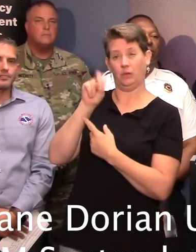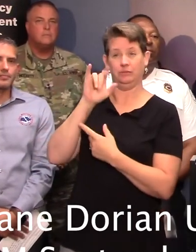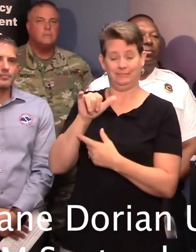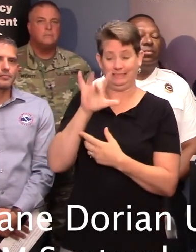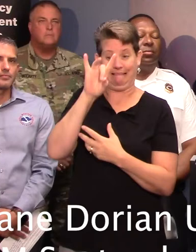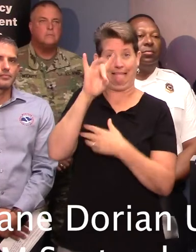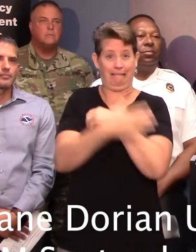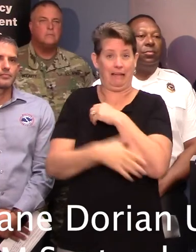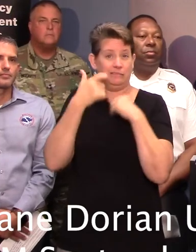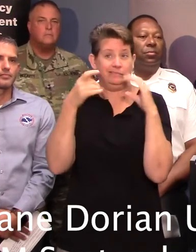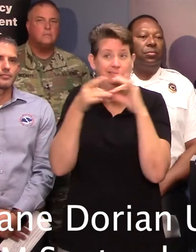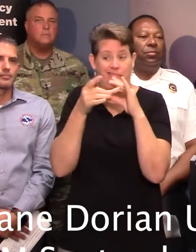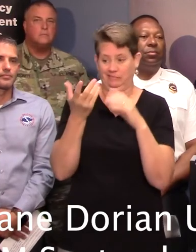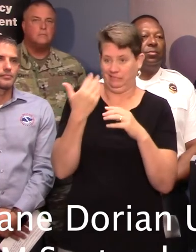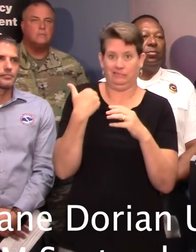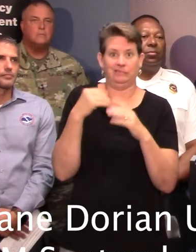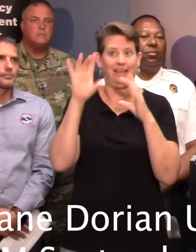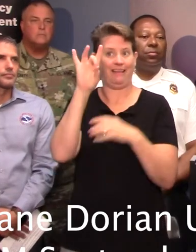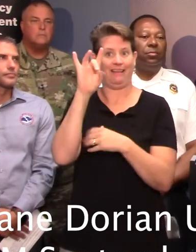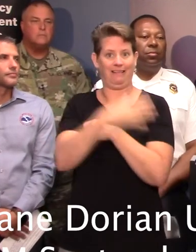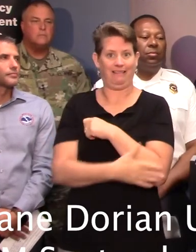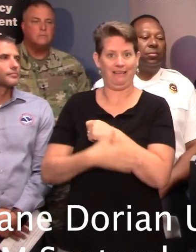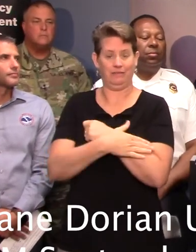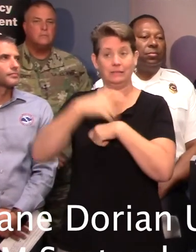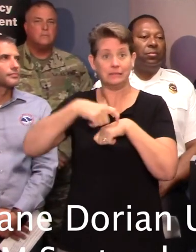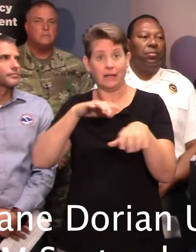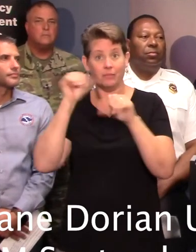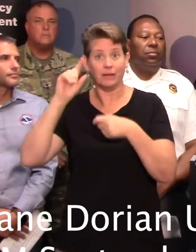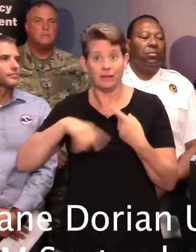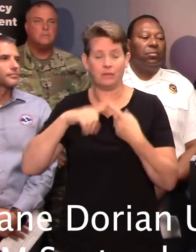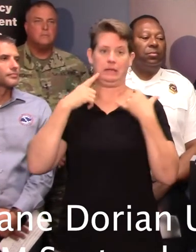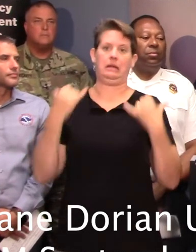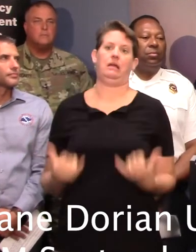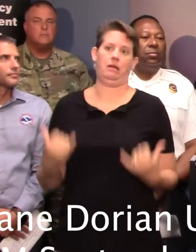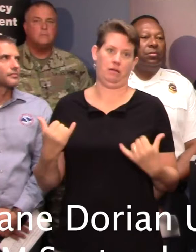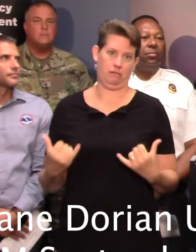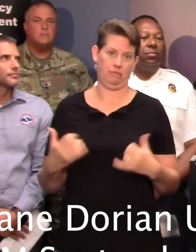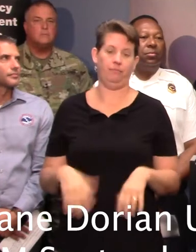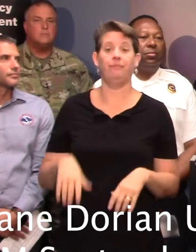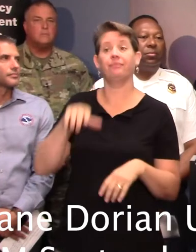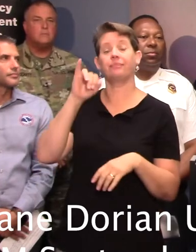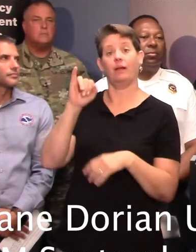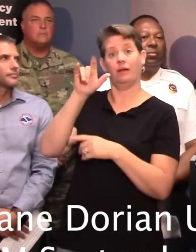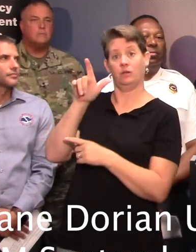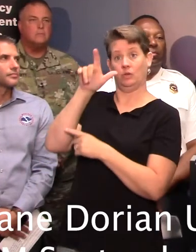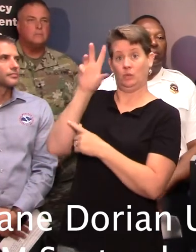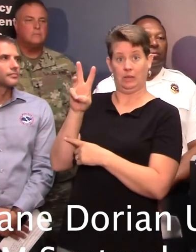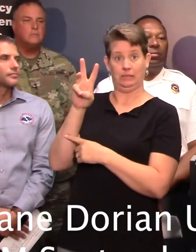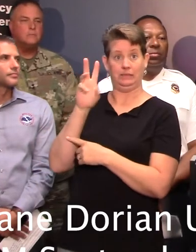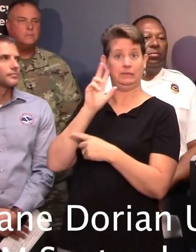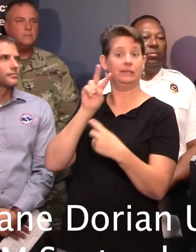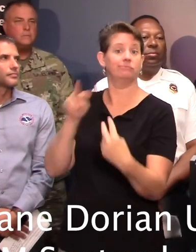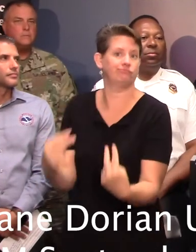mentioned earlier along the coast, the time to leave is now. The lane reversal on I-26 is going very